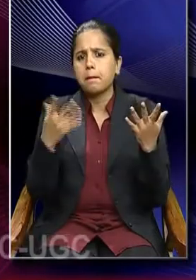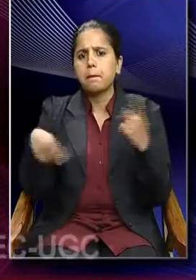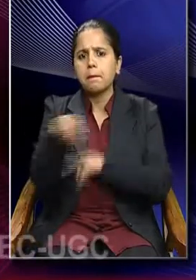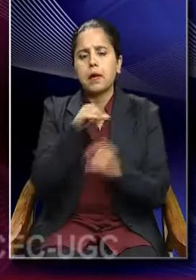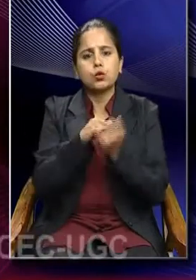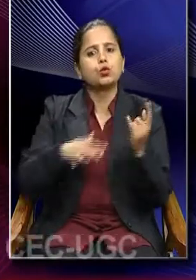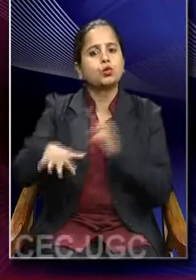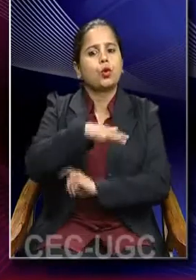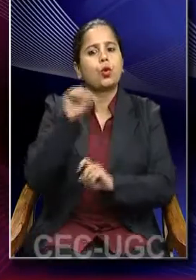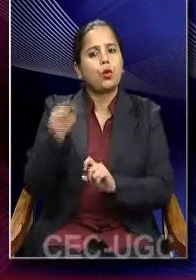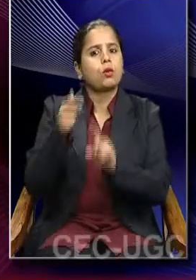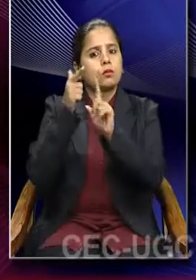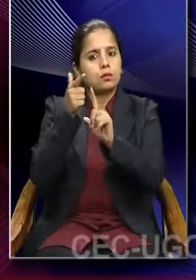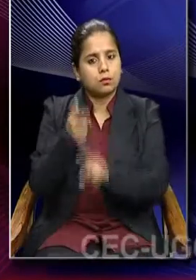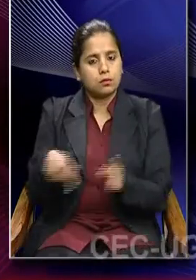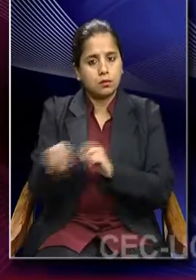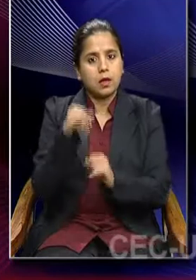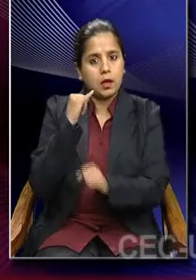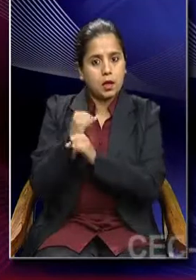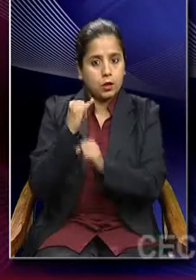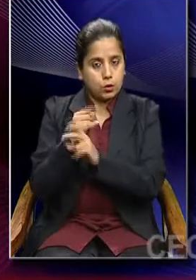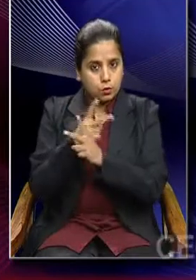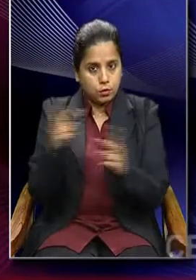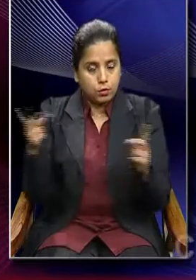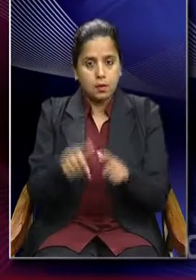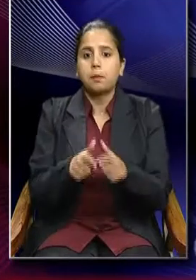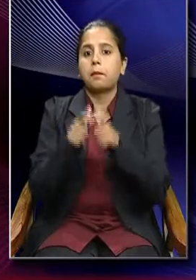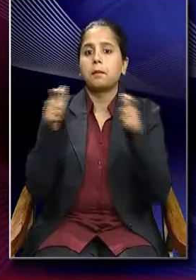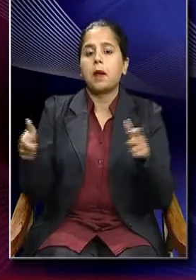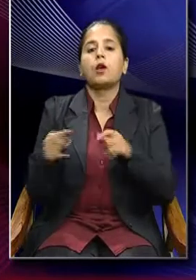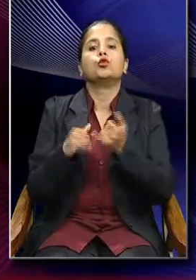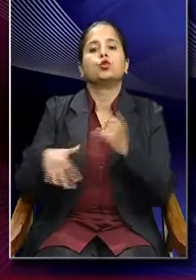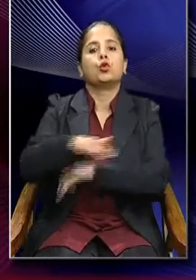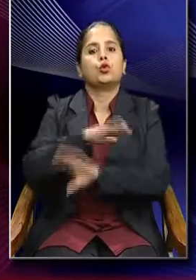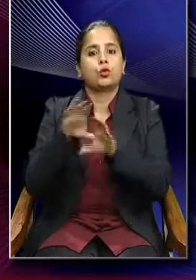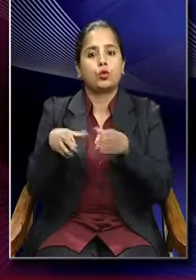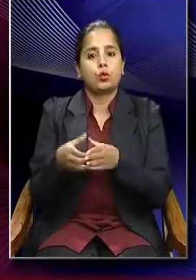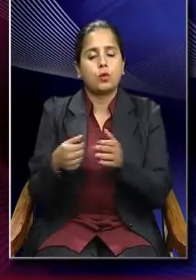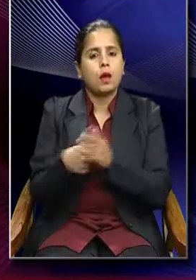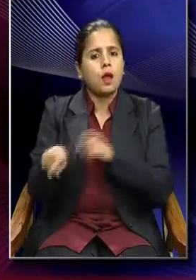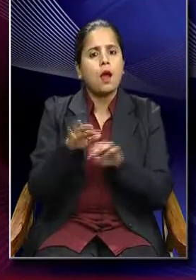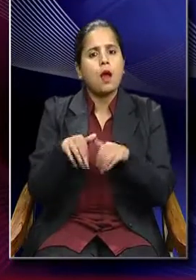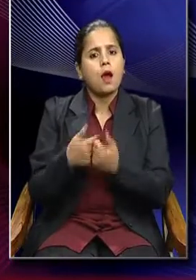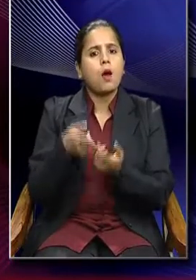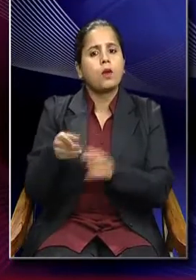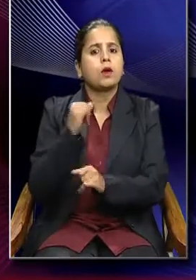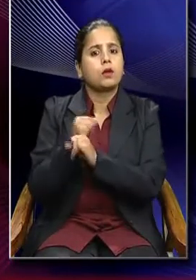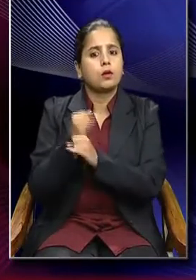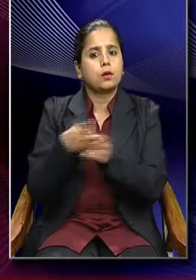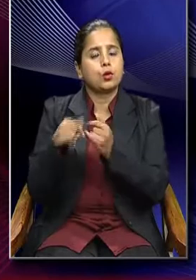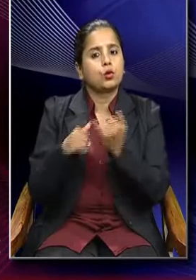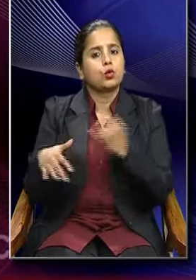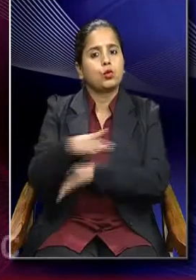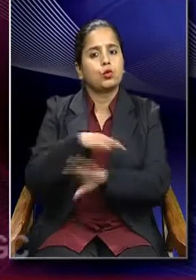society such as institutions, large social groups and how these institutions and social